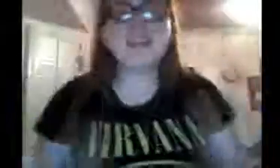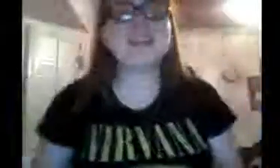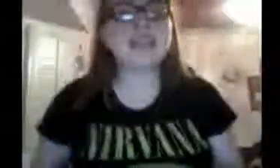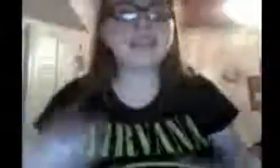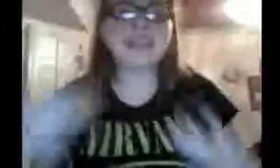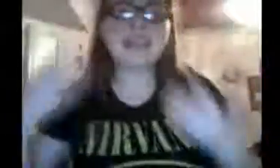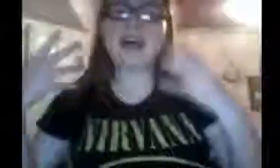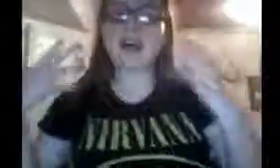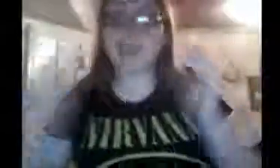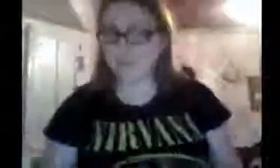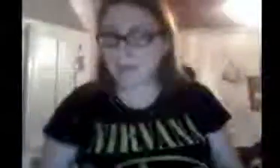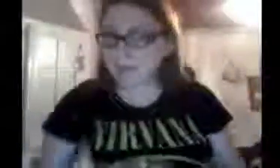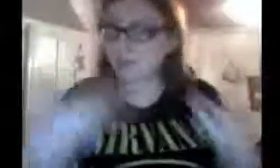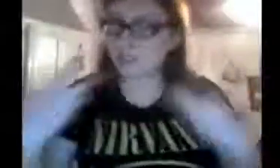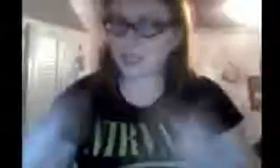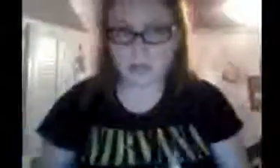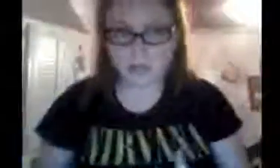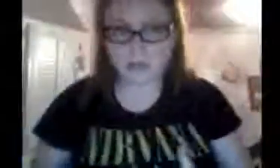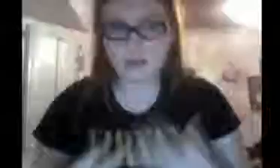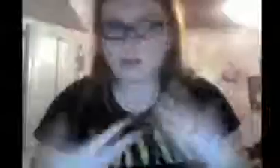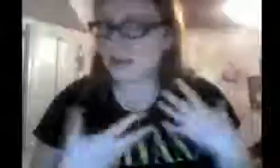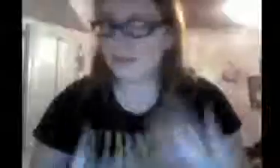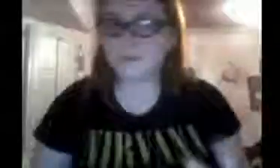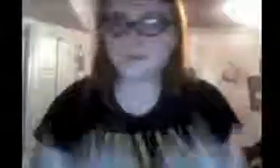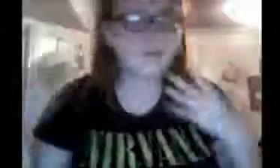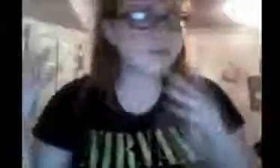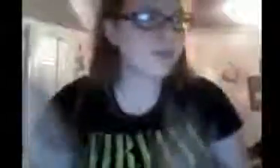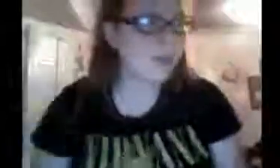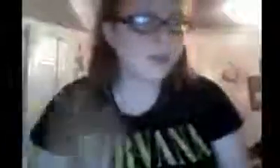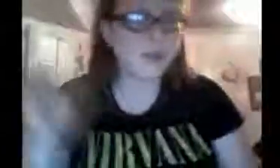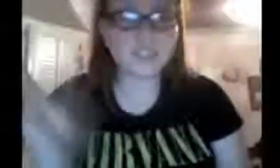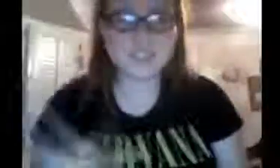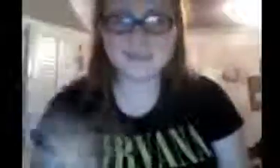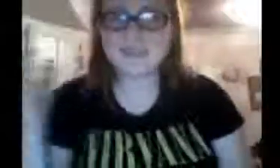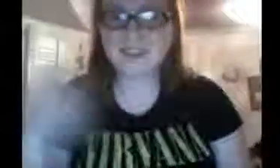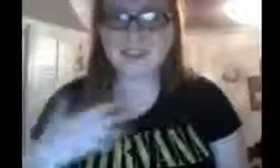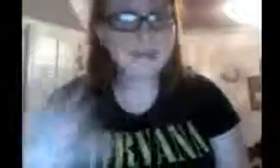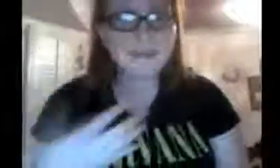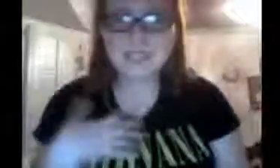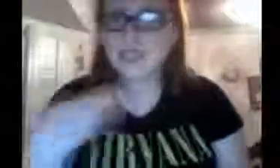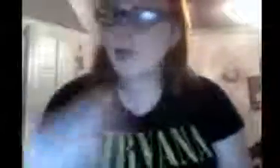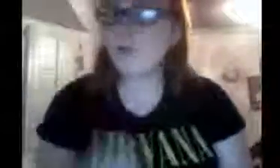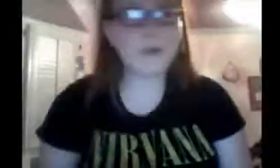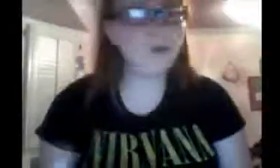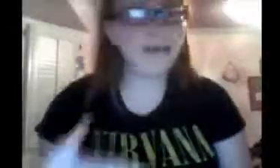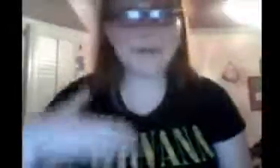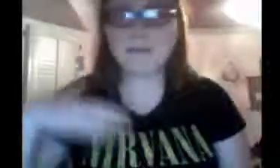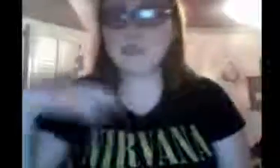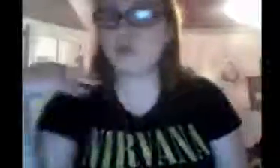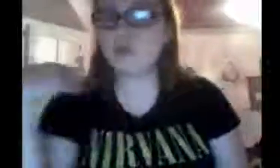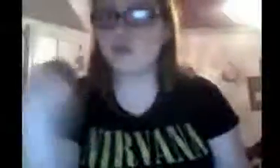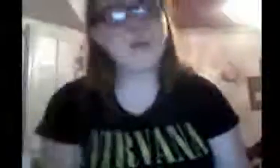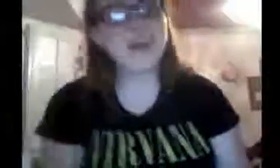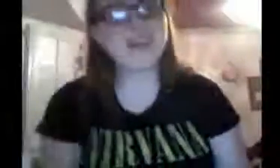Lisa and Michael stay together? Did they... Just... What happened to Lola? What happened to Quinn?